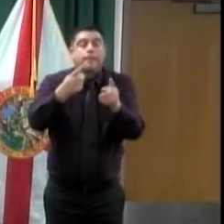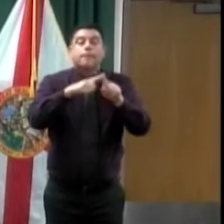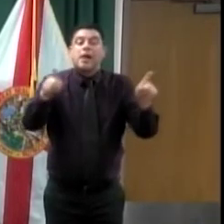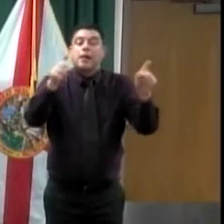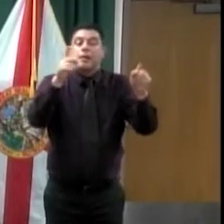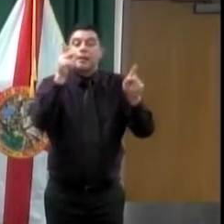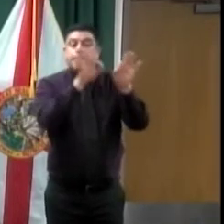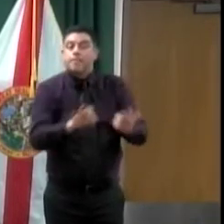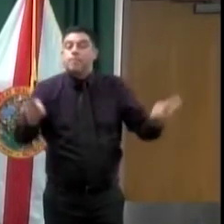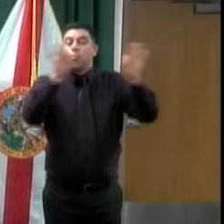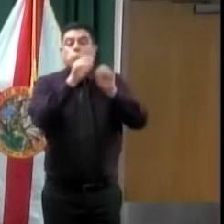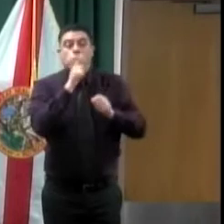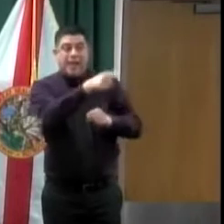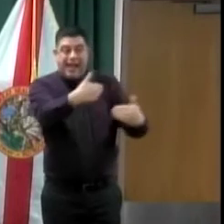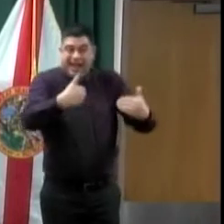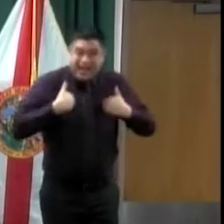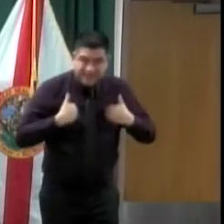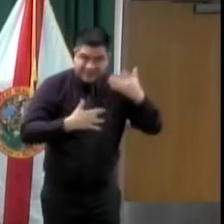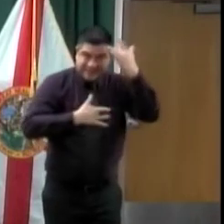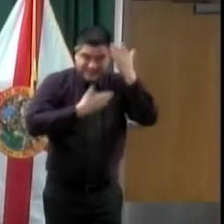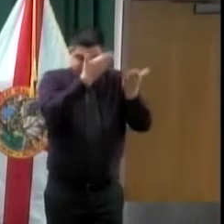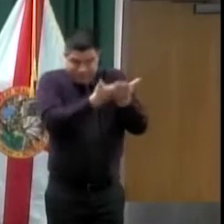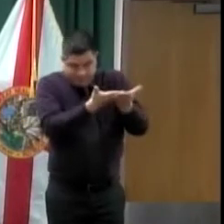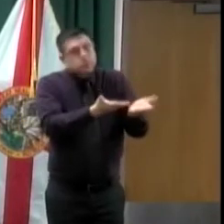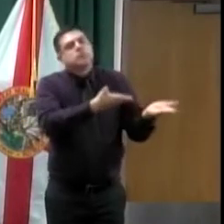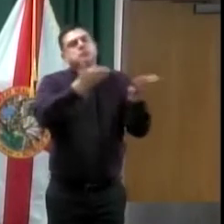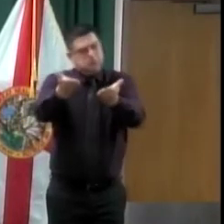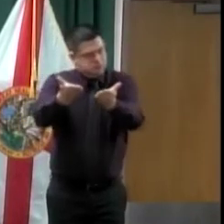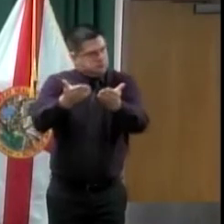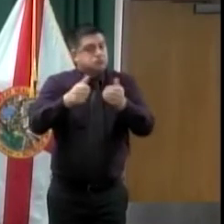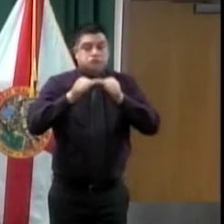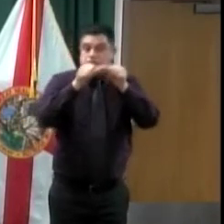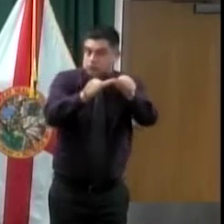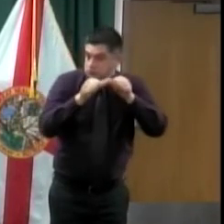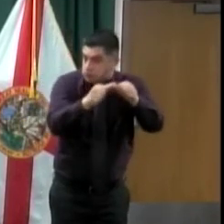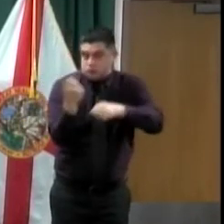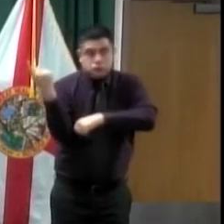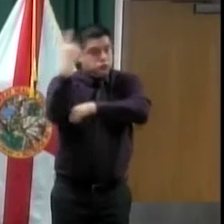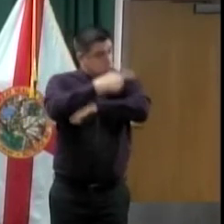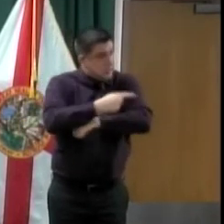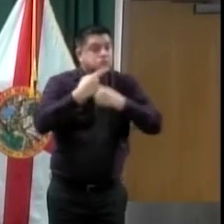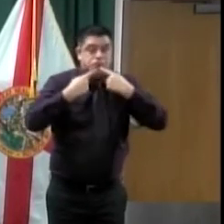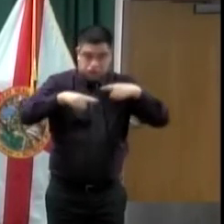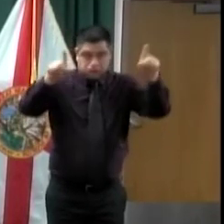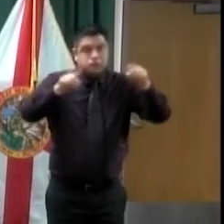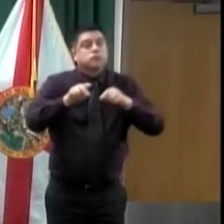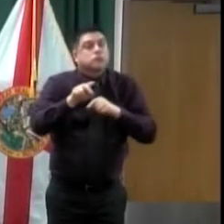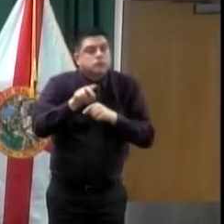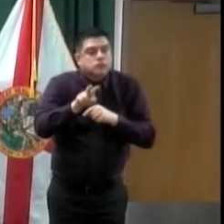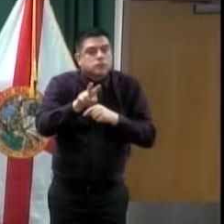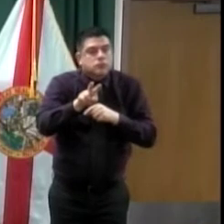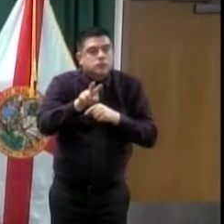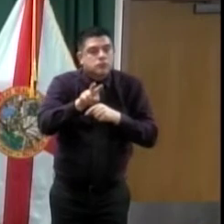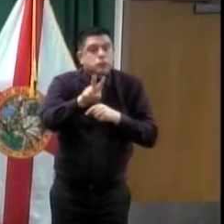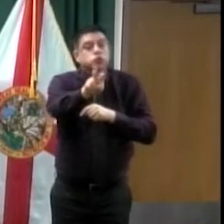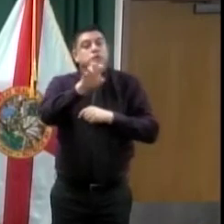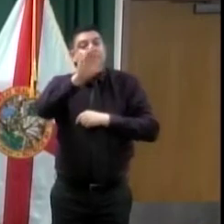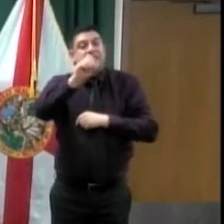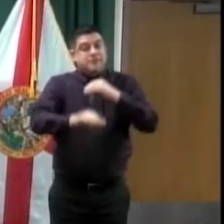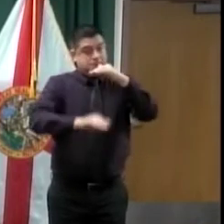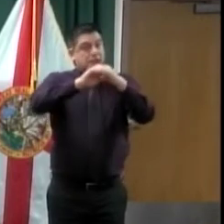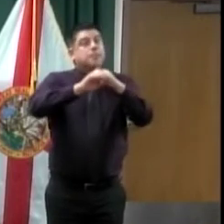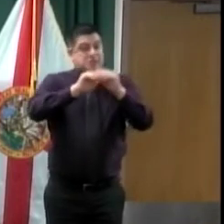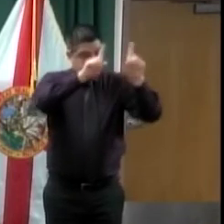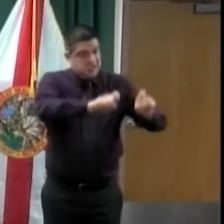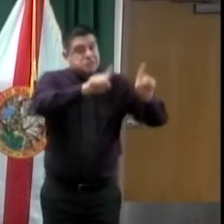again, that's at the Orange County Convention Center. Currently here in Seminole County, we have 124 confirmed positive COVID